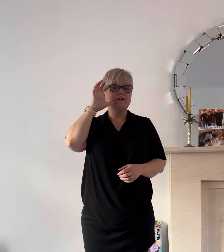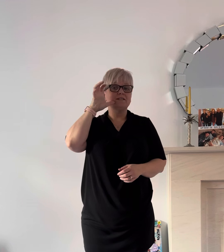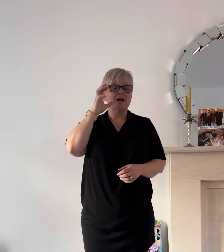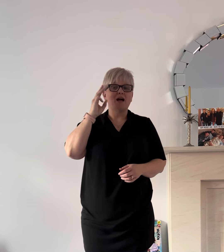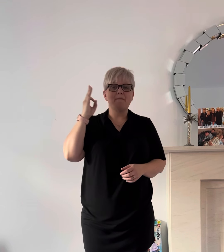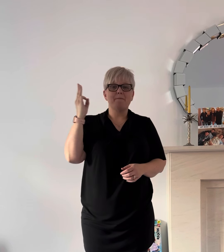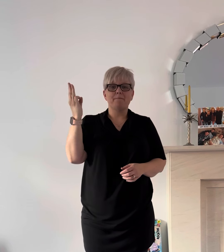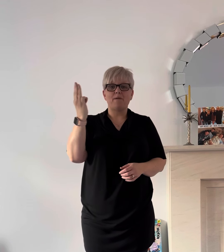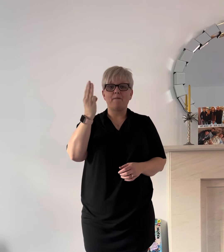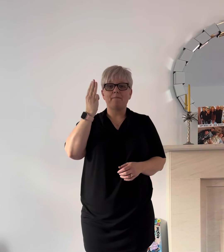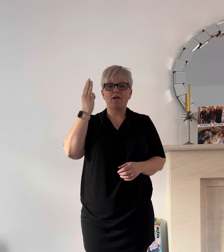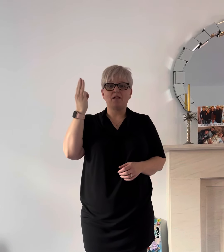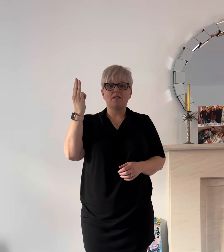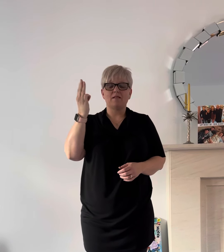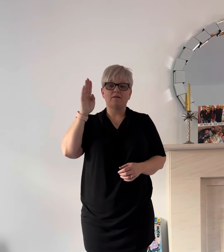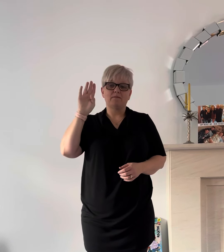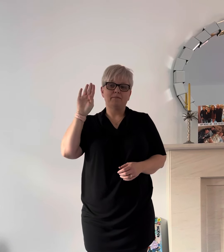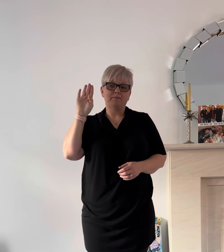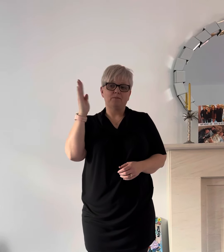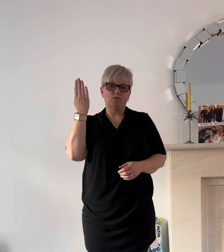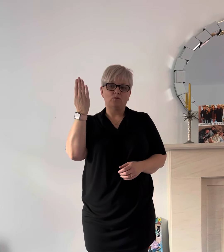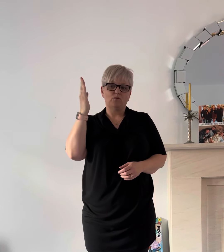and purple and blue.